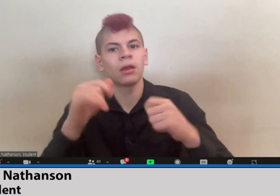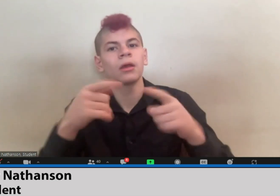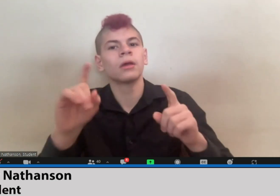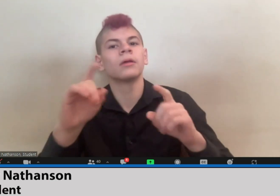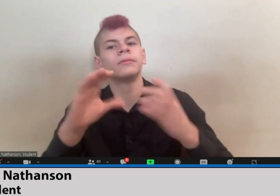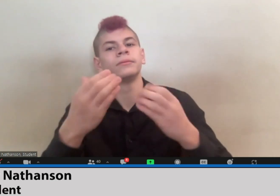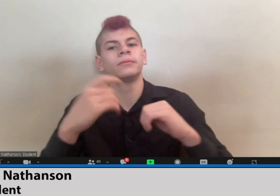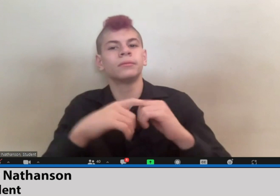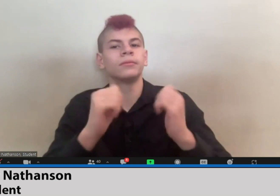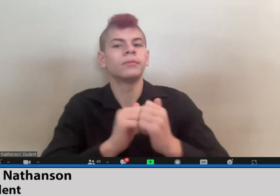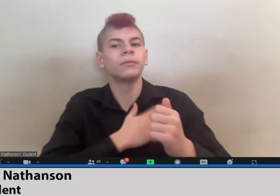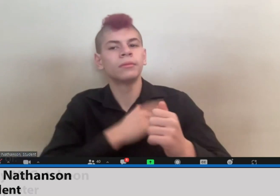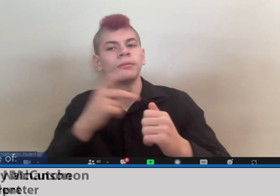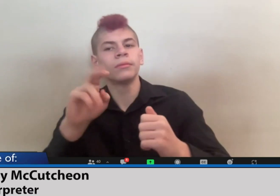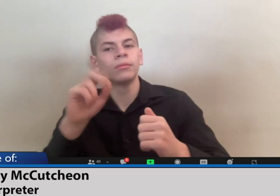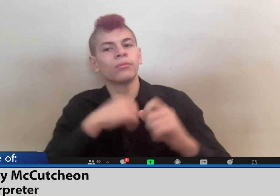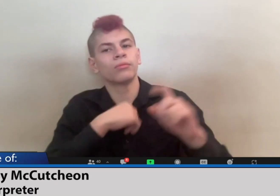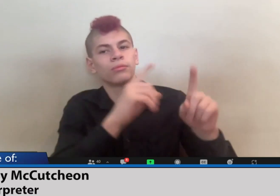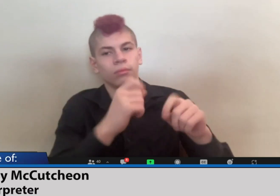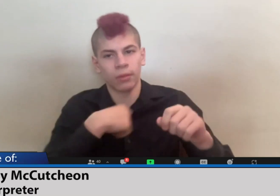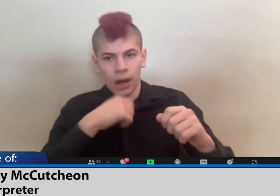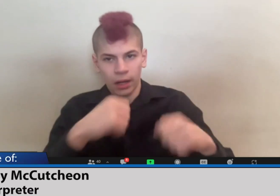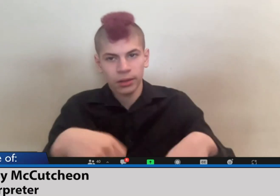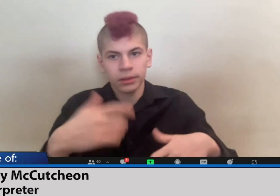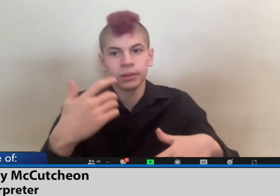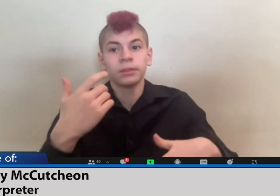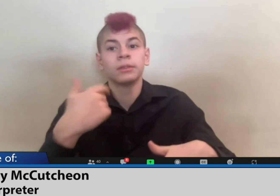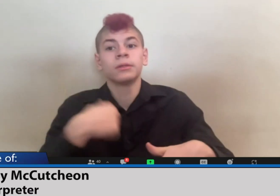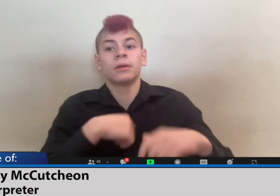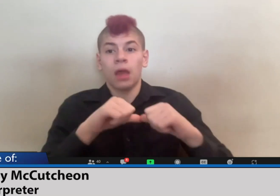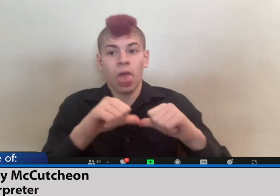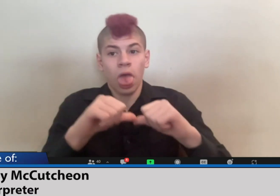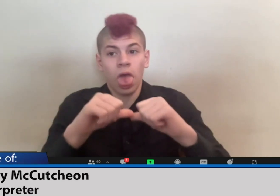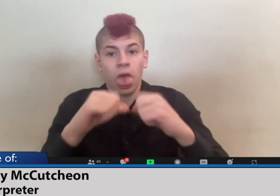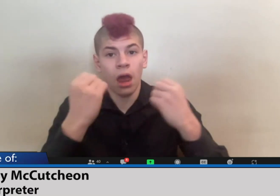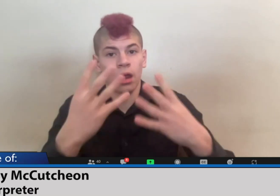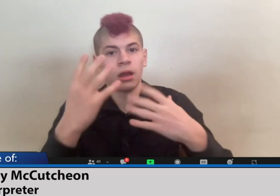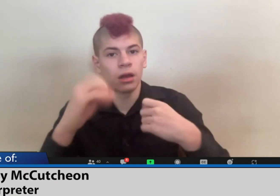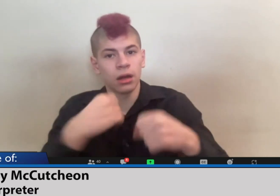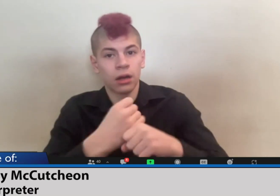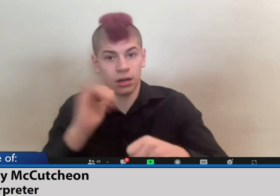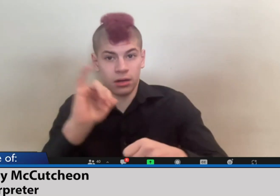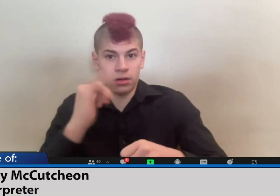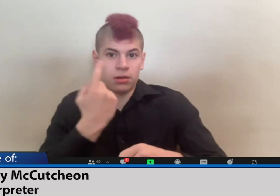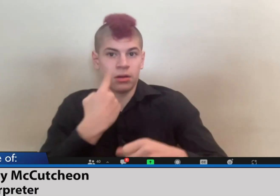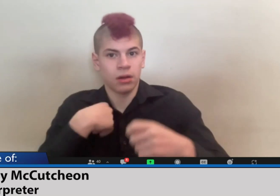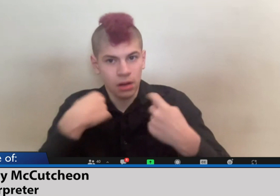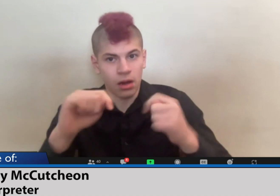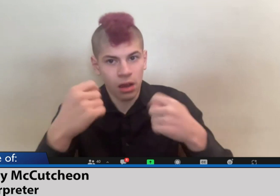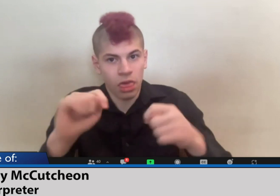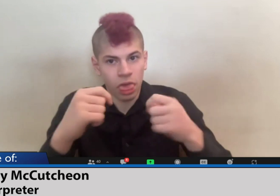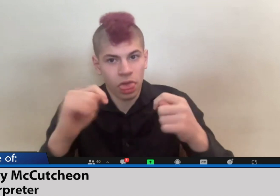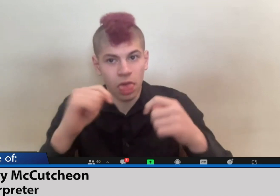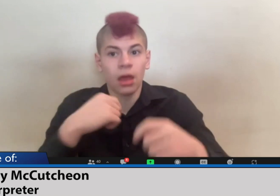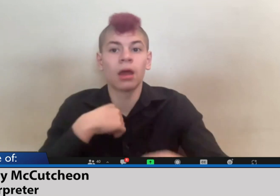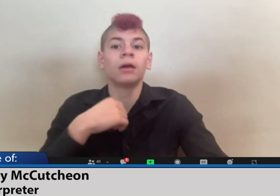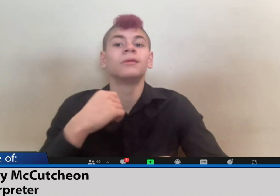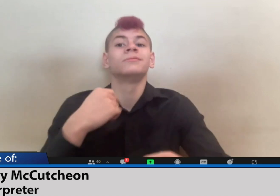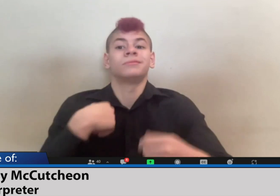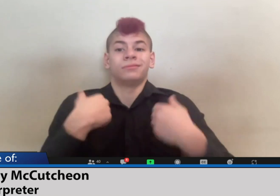And yesterday was a test review day in several of my classes. I was so frustrated that I could not get the needed information to prepare